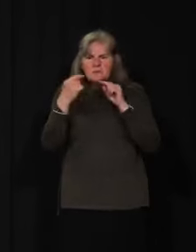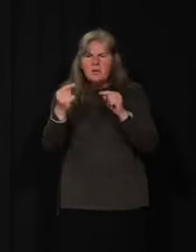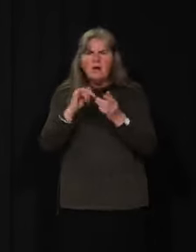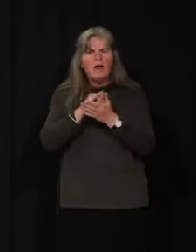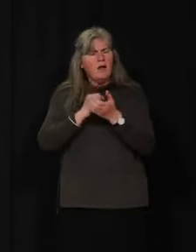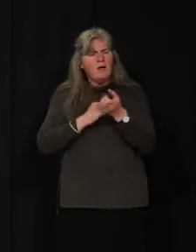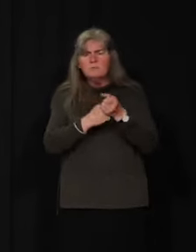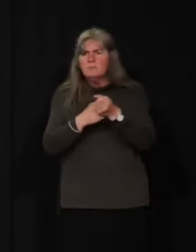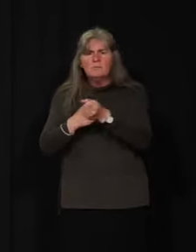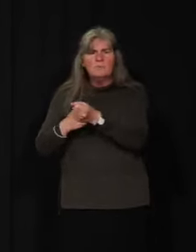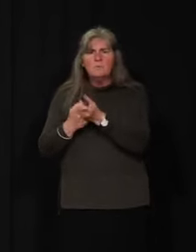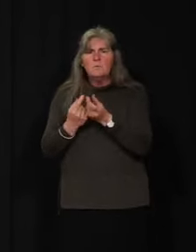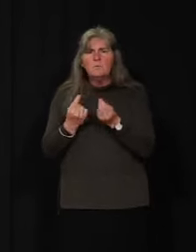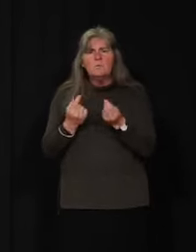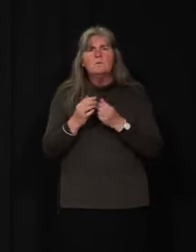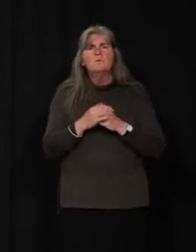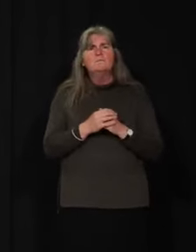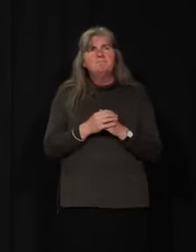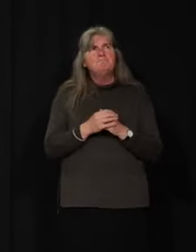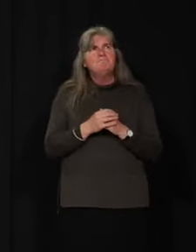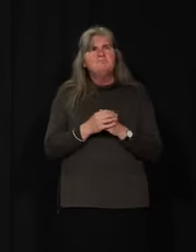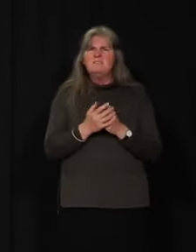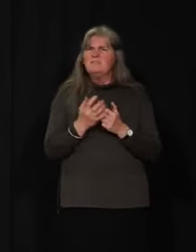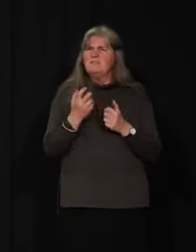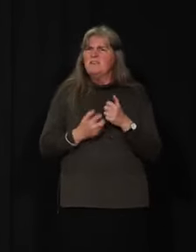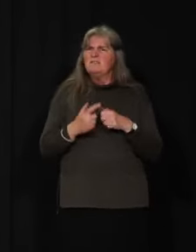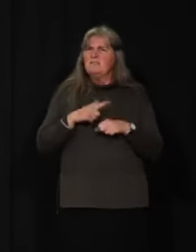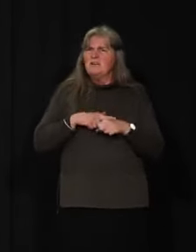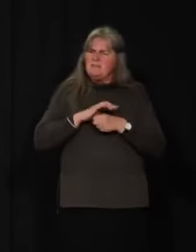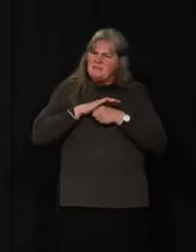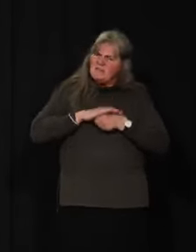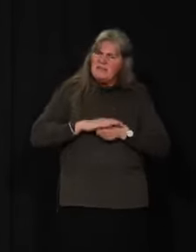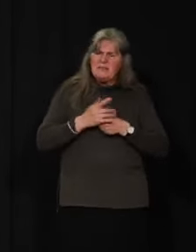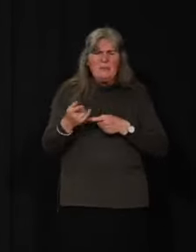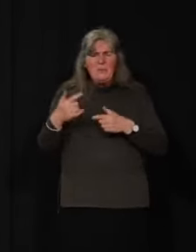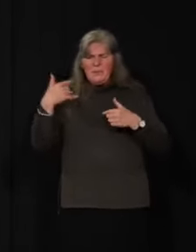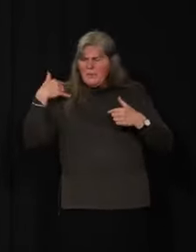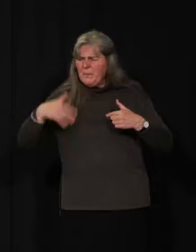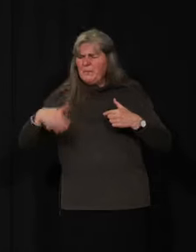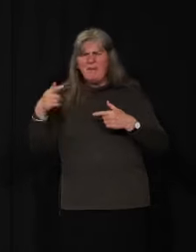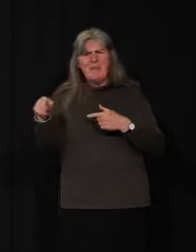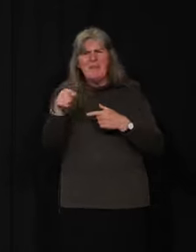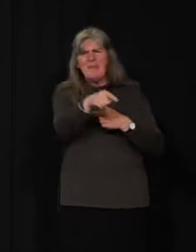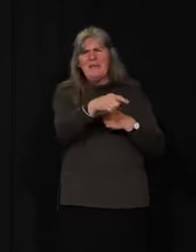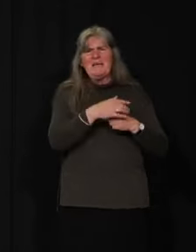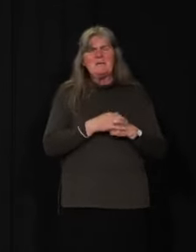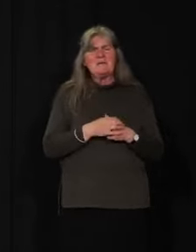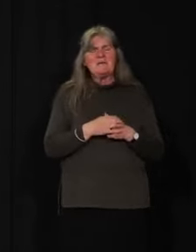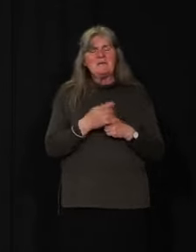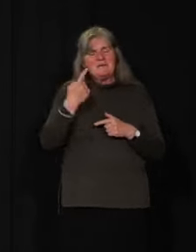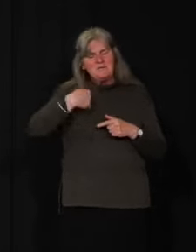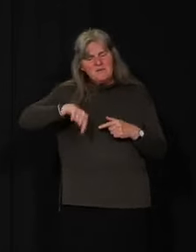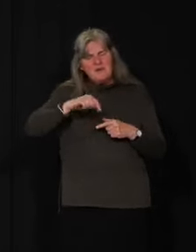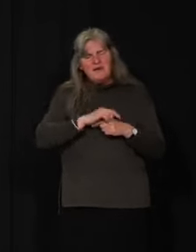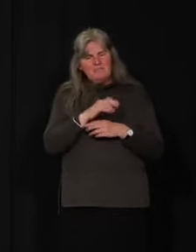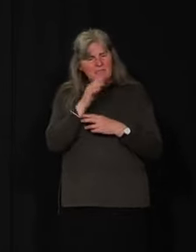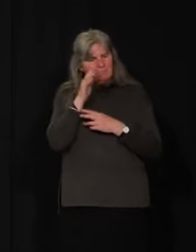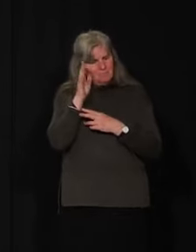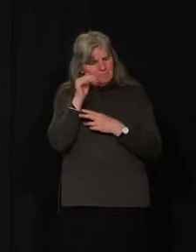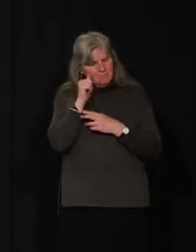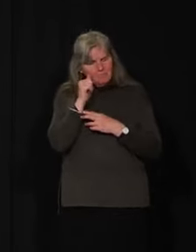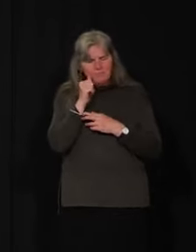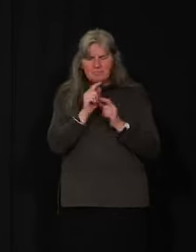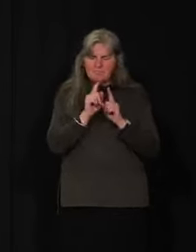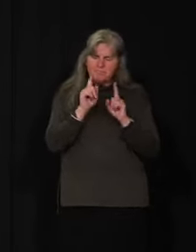struggling and, you know, in the most stressful times probably of their business careers, we need to be diligent with our social